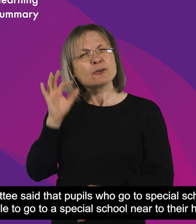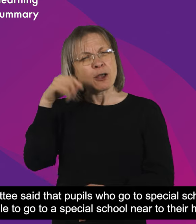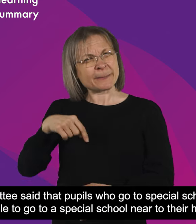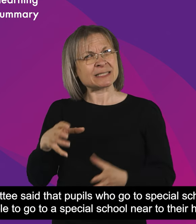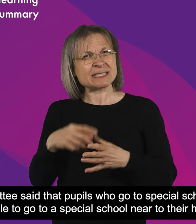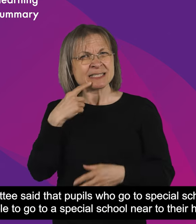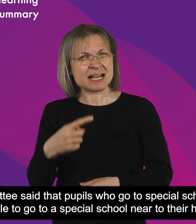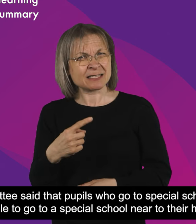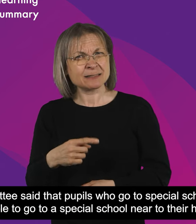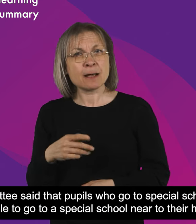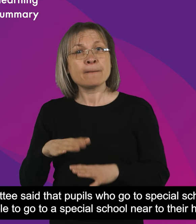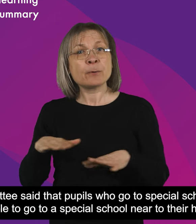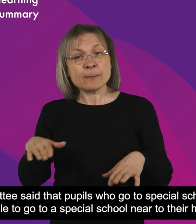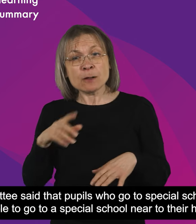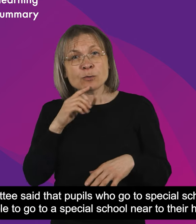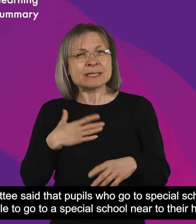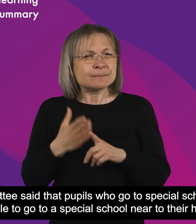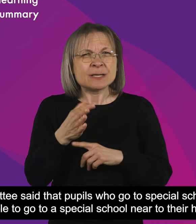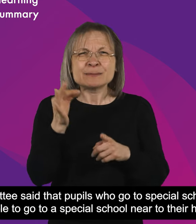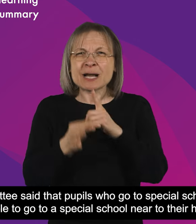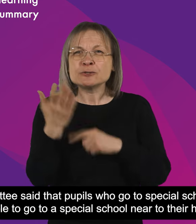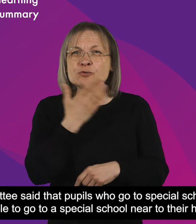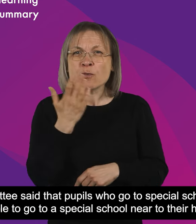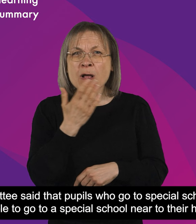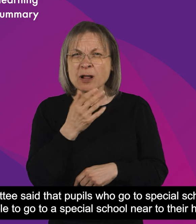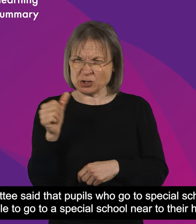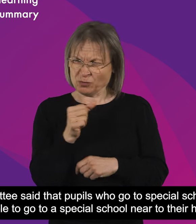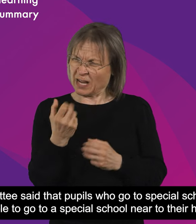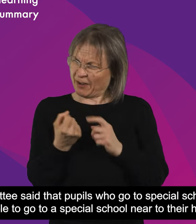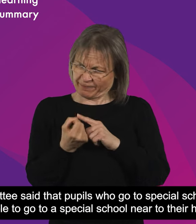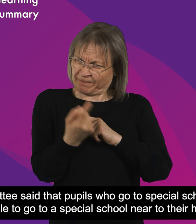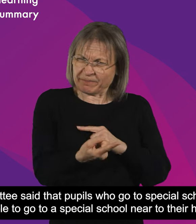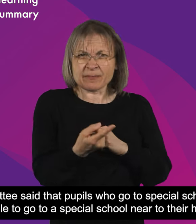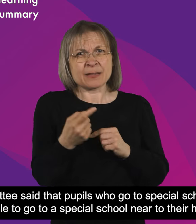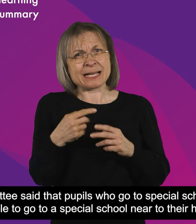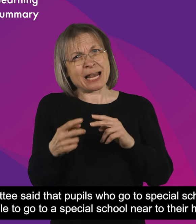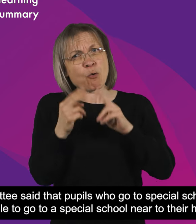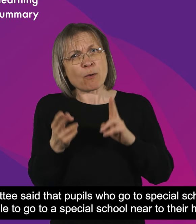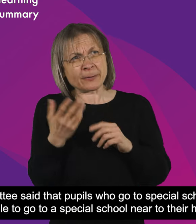The committee said that pupils who go to special schools should be able to go to a special school near to their home.